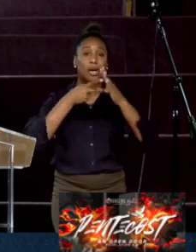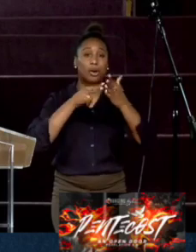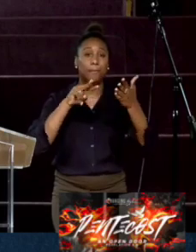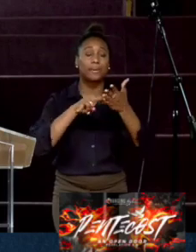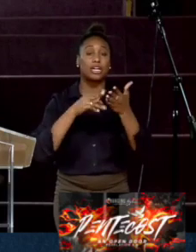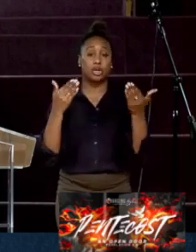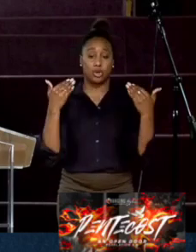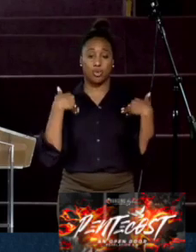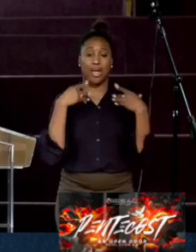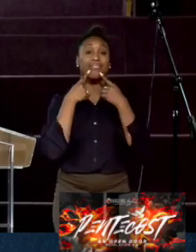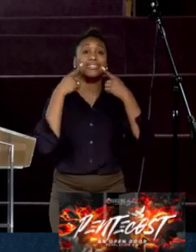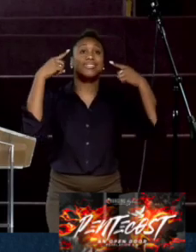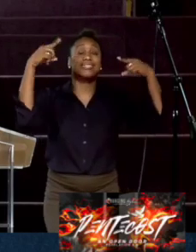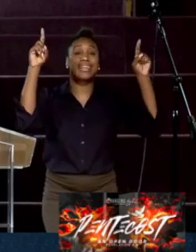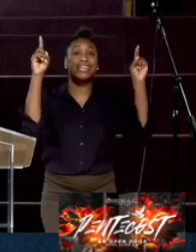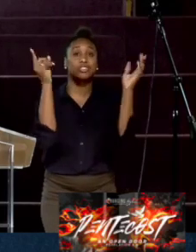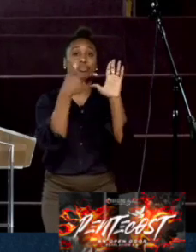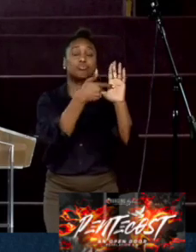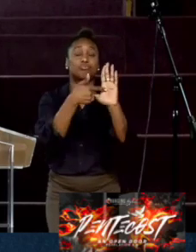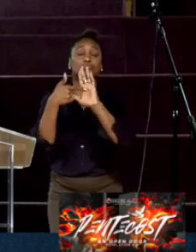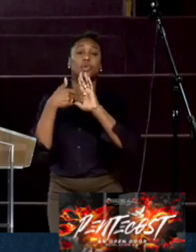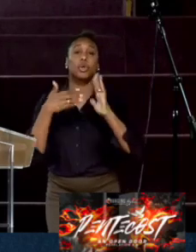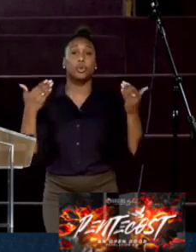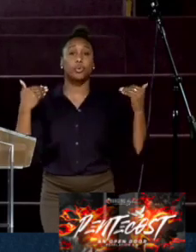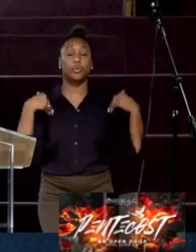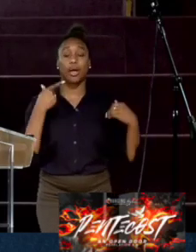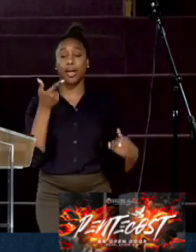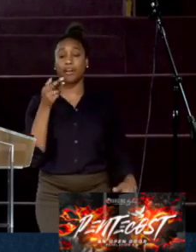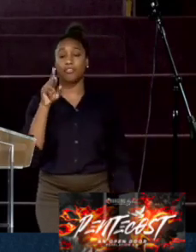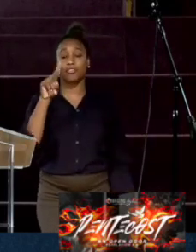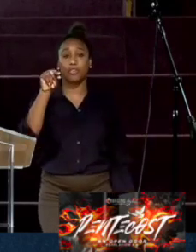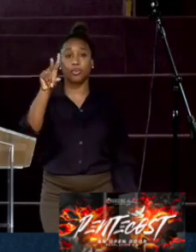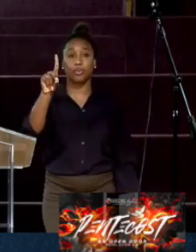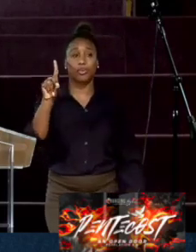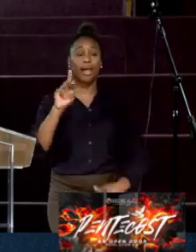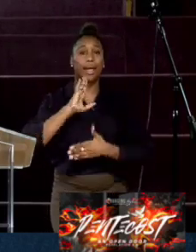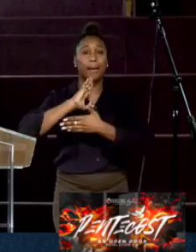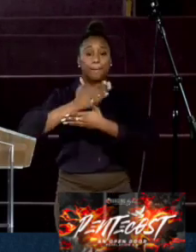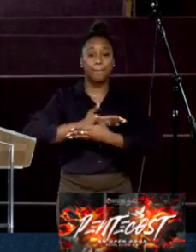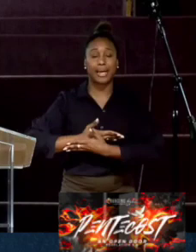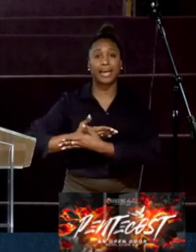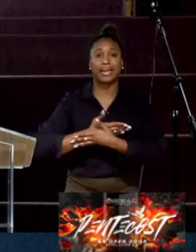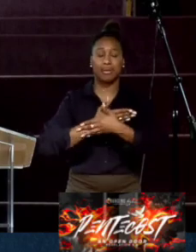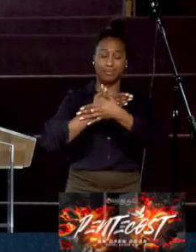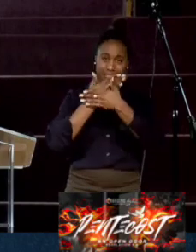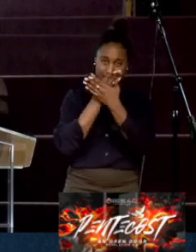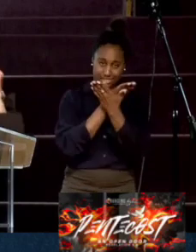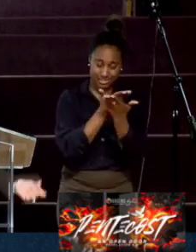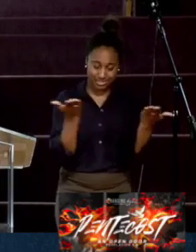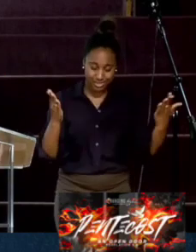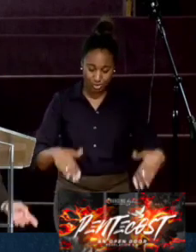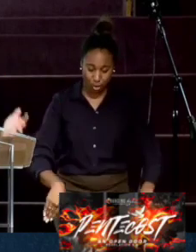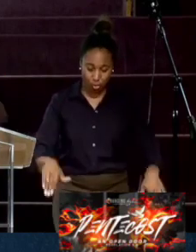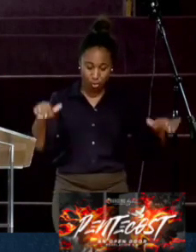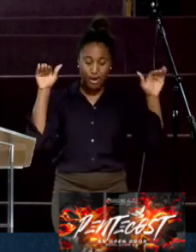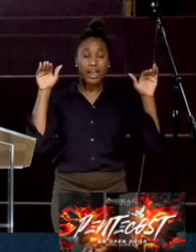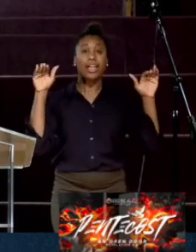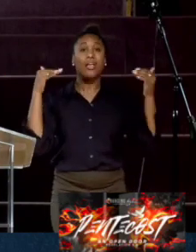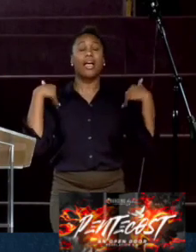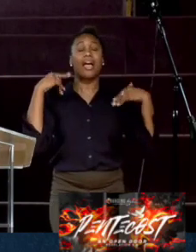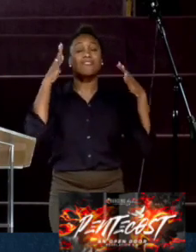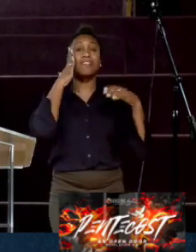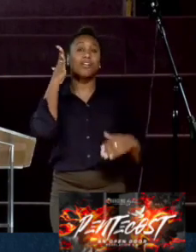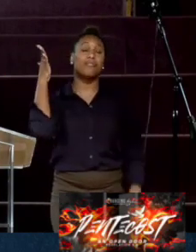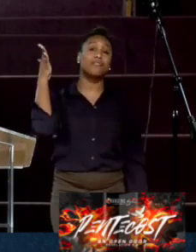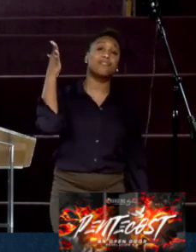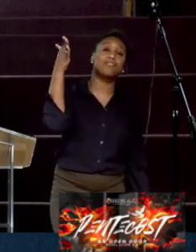produce. You have children and grand babies to raise and to love. You have a future and a hope that's been prepared just